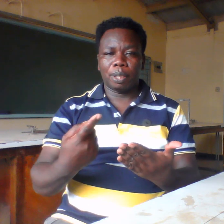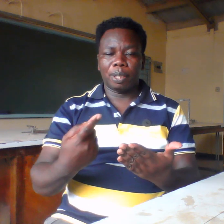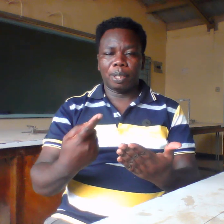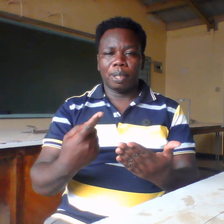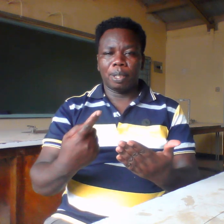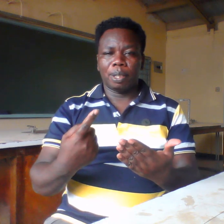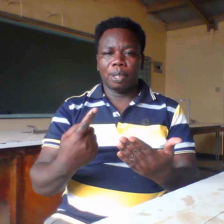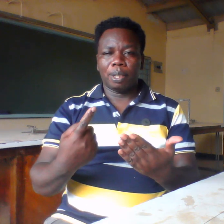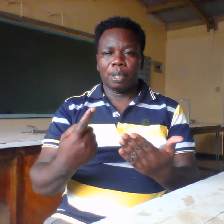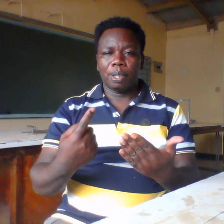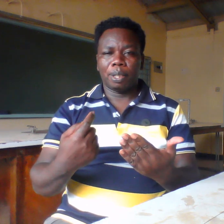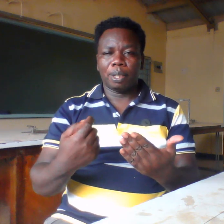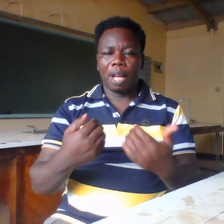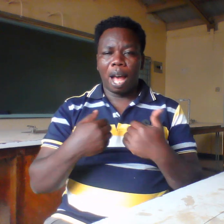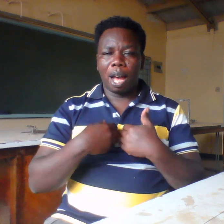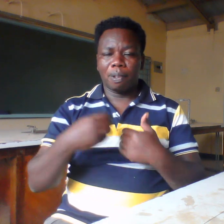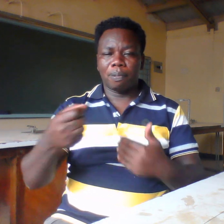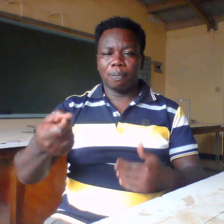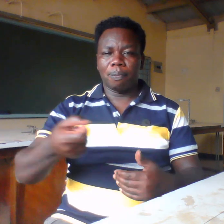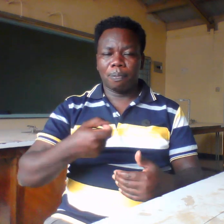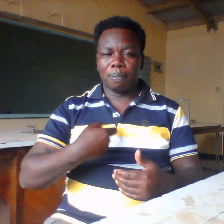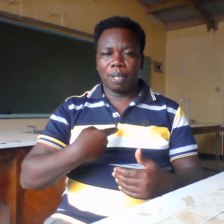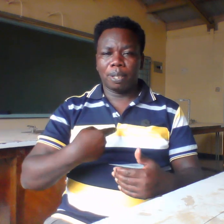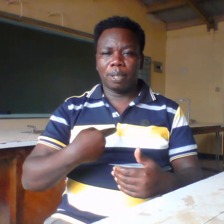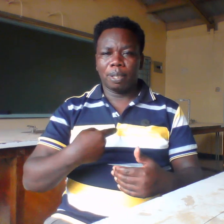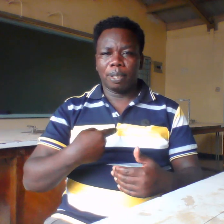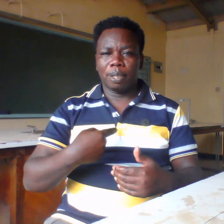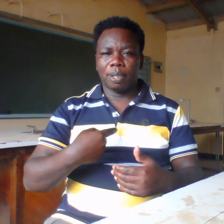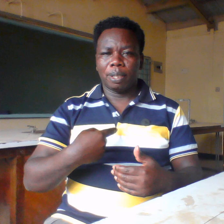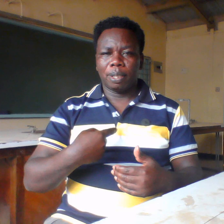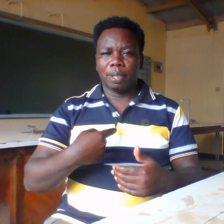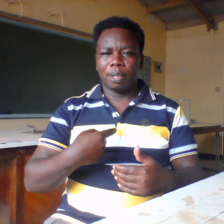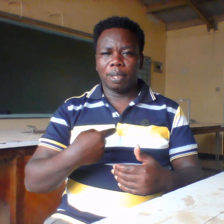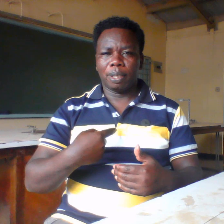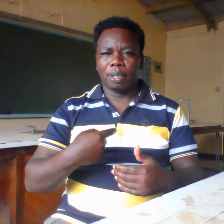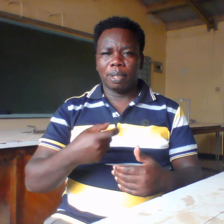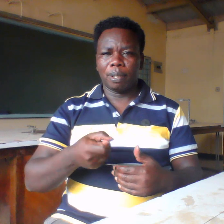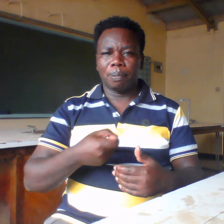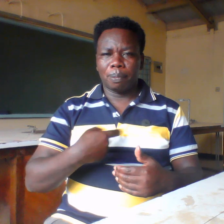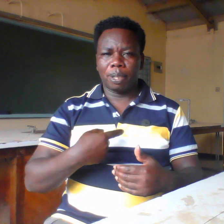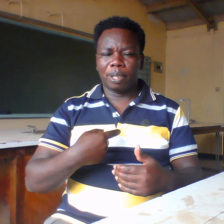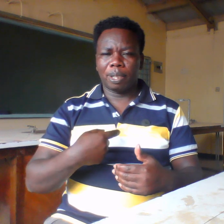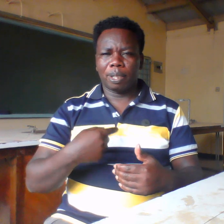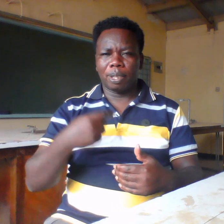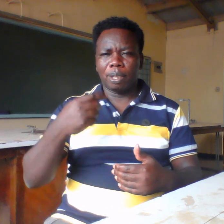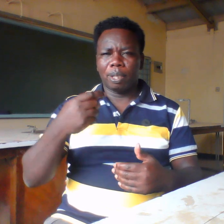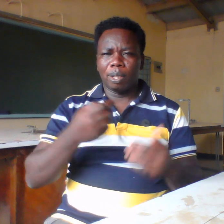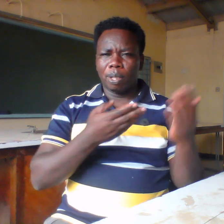have month. Don't know if I really showed you that. We say month, month.